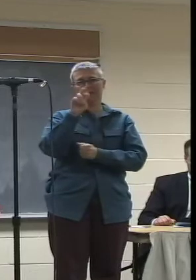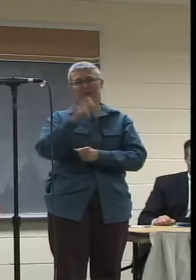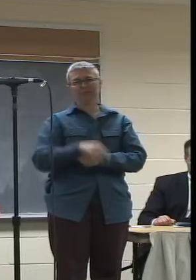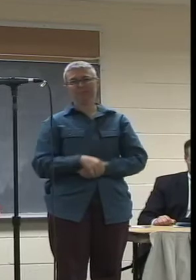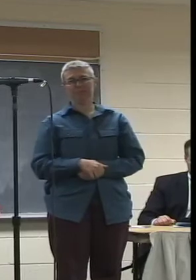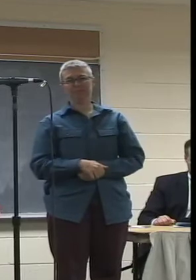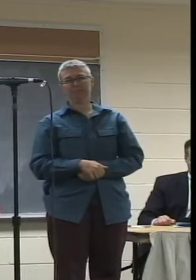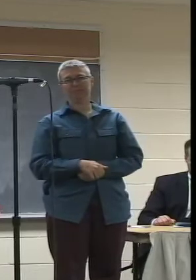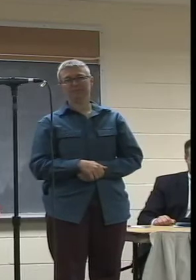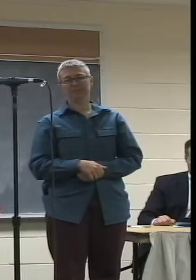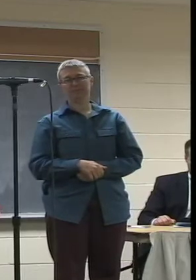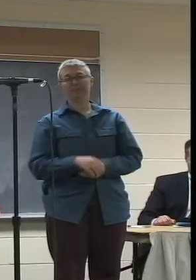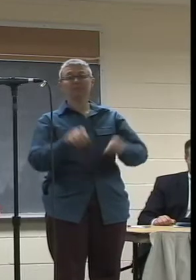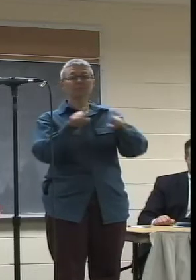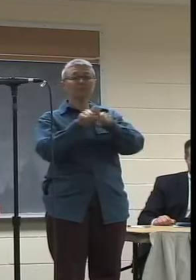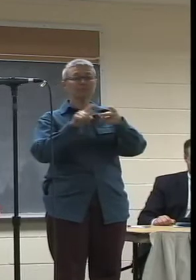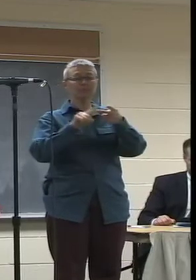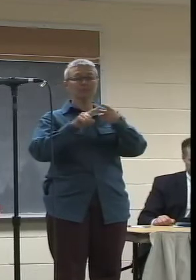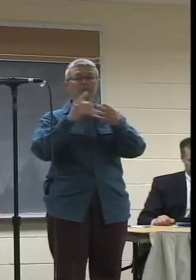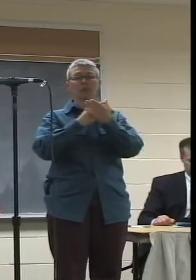Secondly, the program guide.